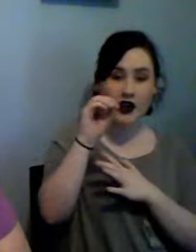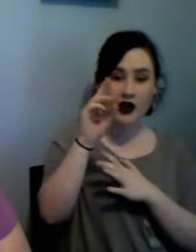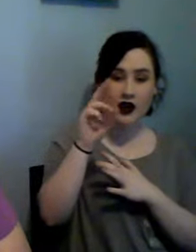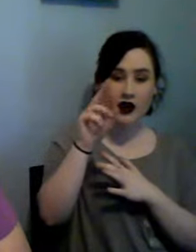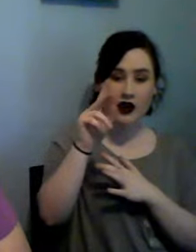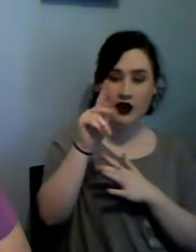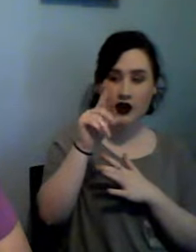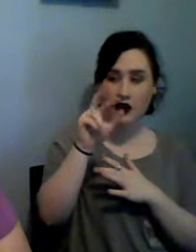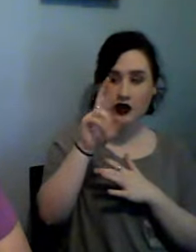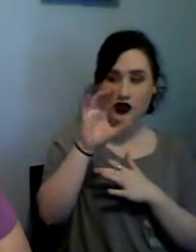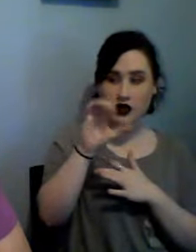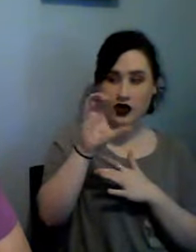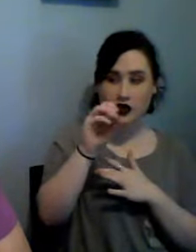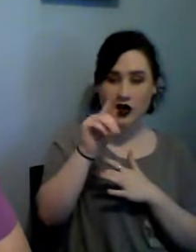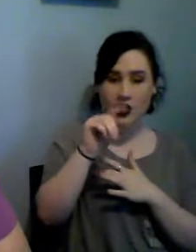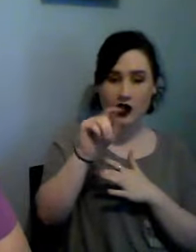Number 3